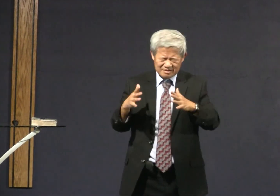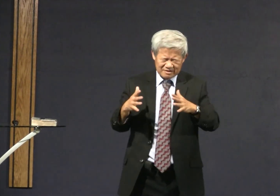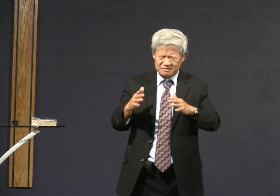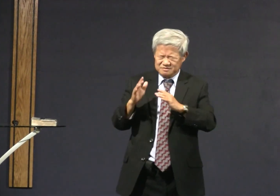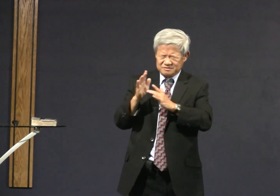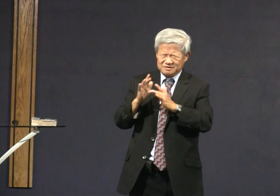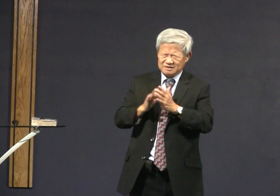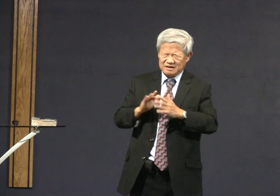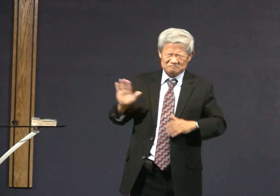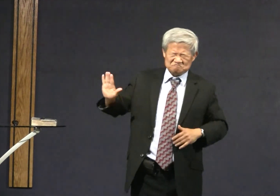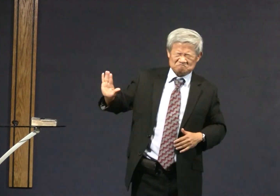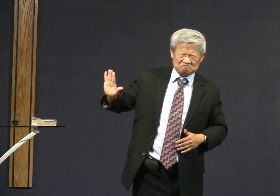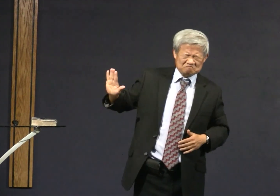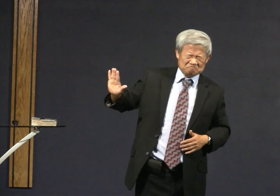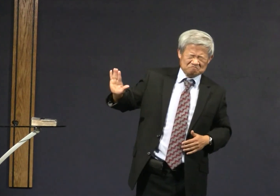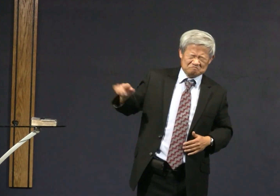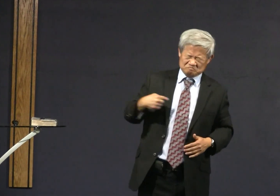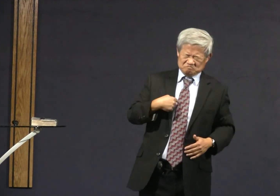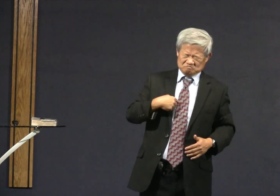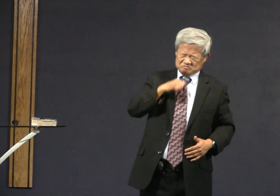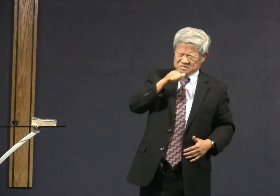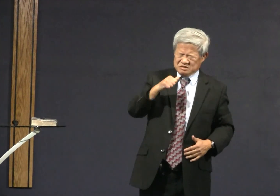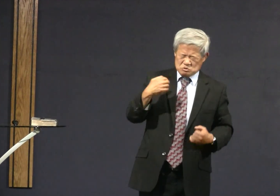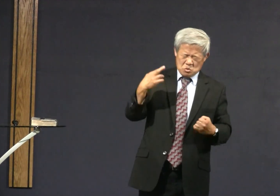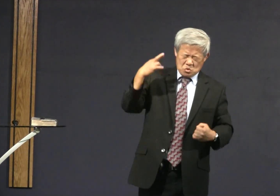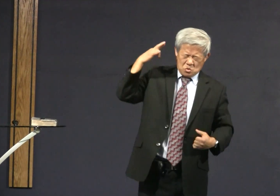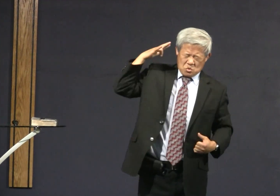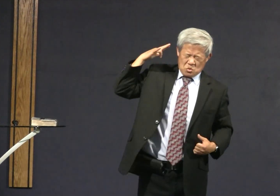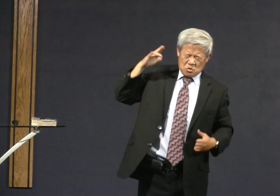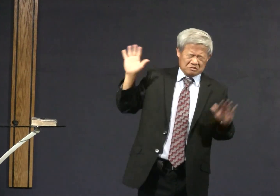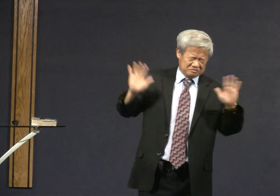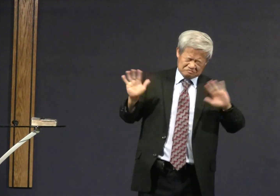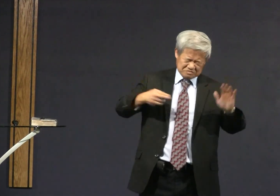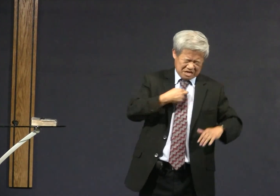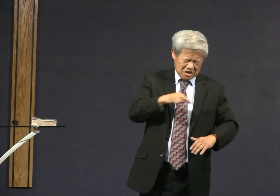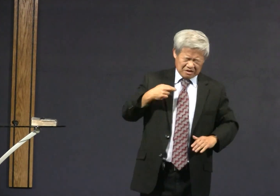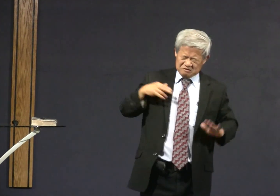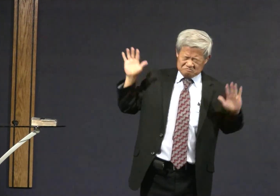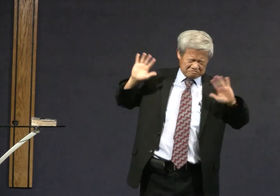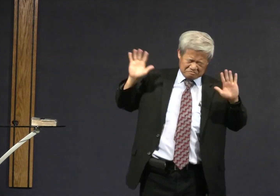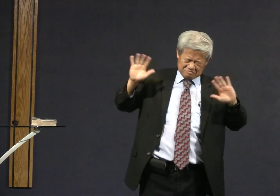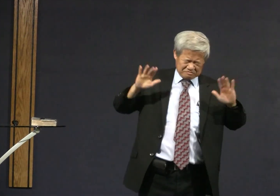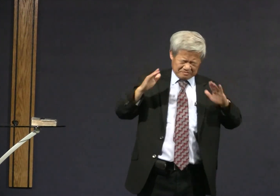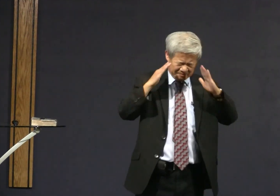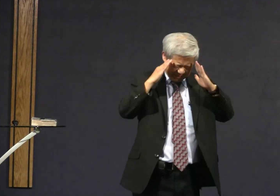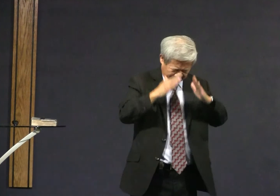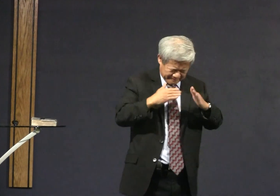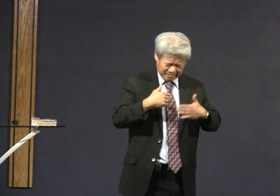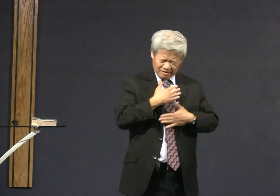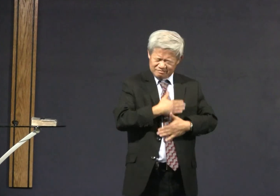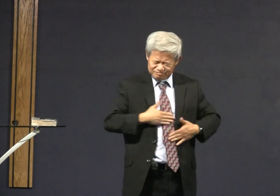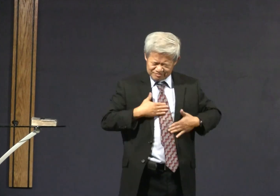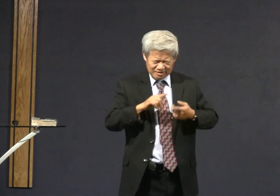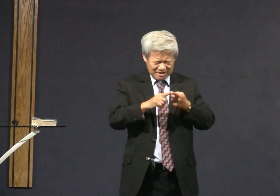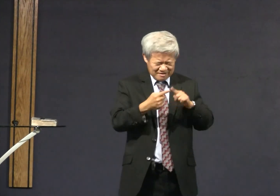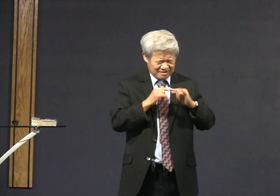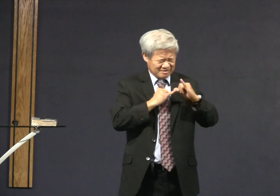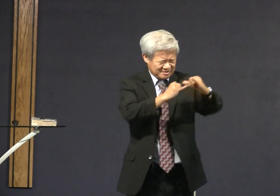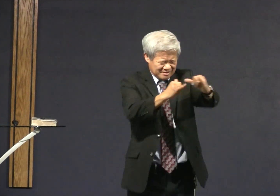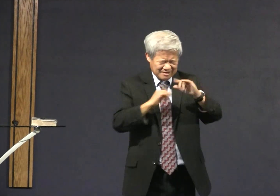so let them go to their halloween parties. We prefer